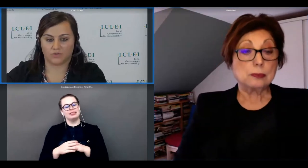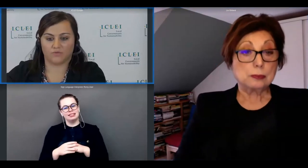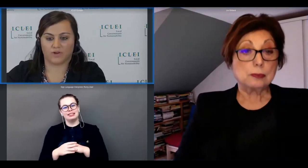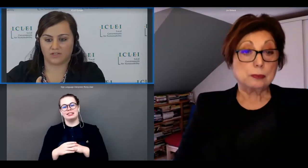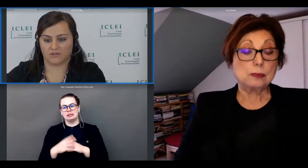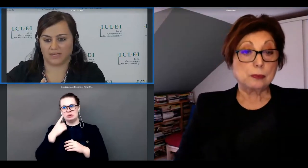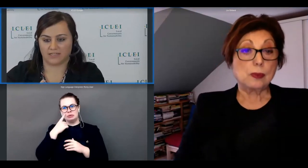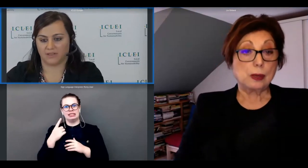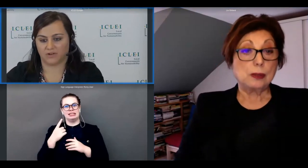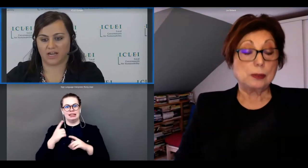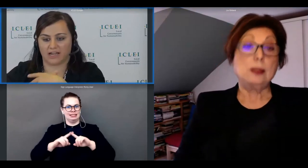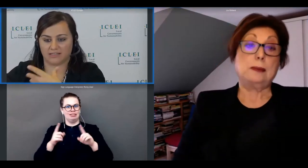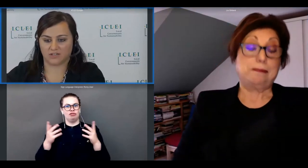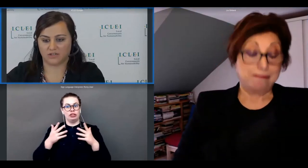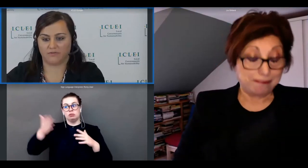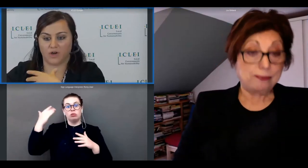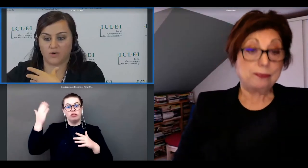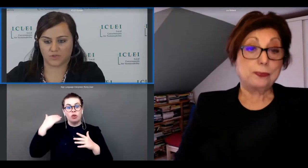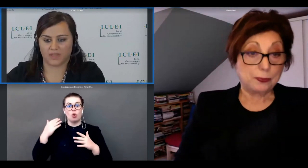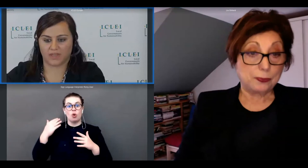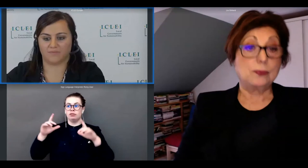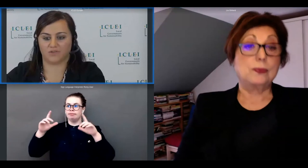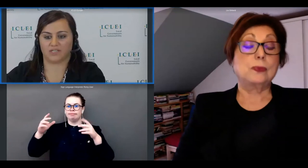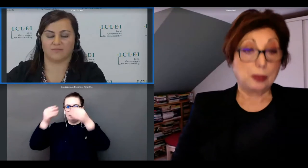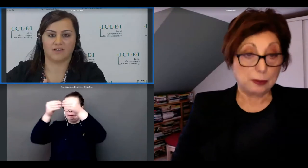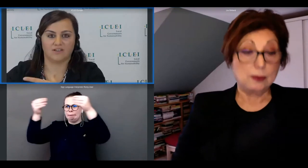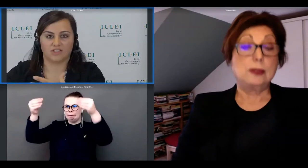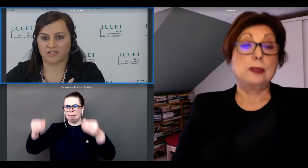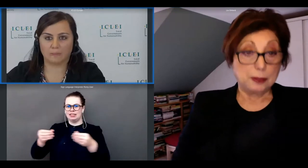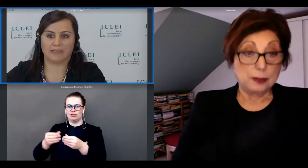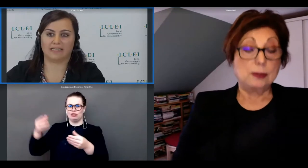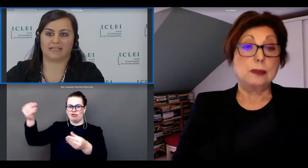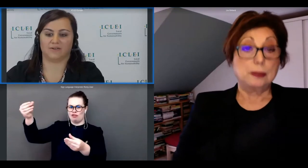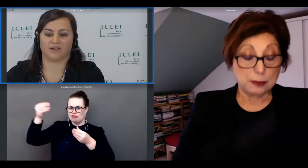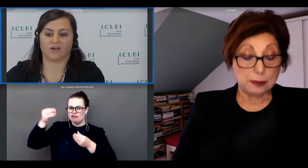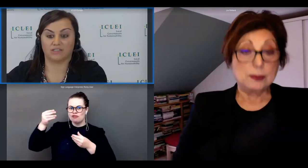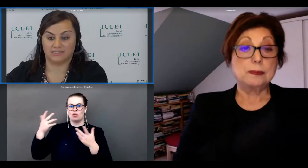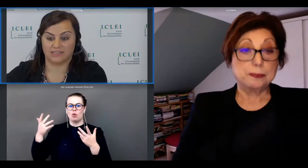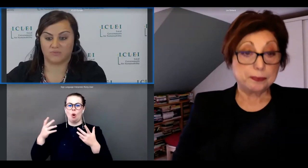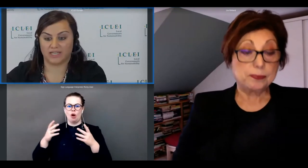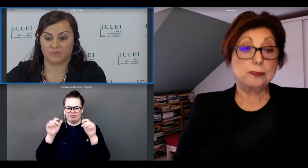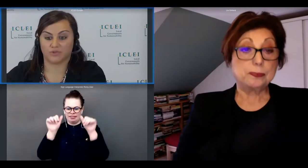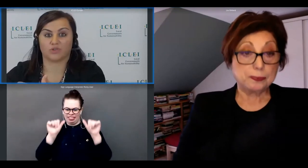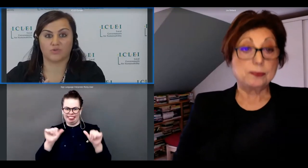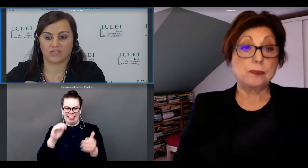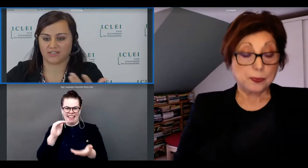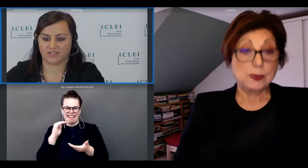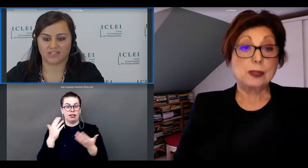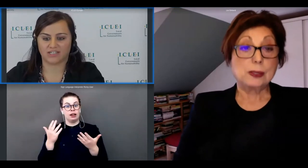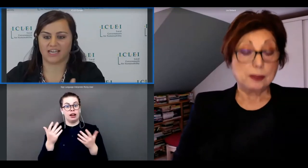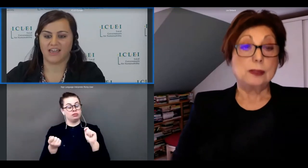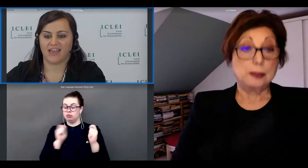what curation means i mean the organizational flows within a museum change completely when the content is being produced